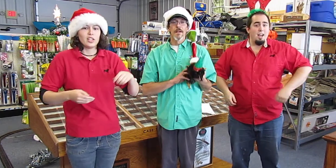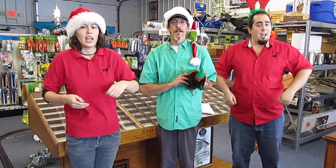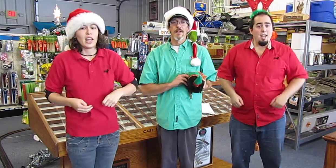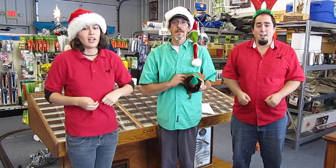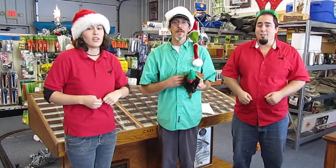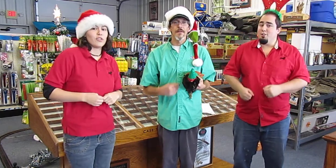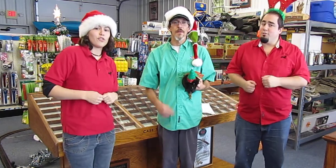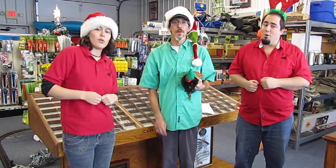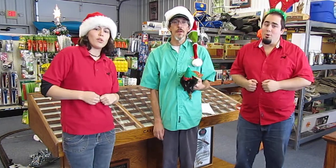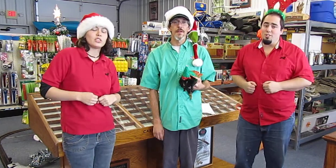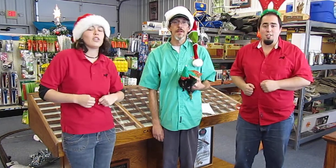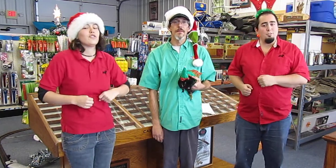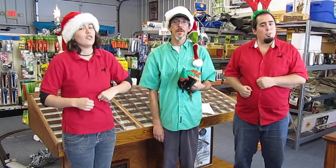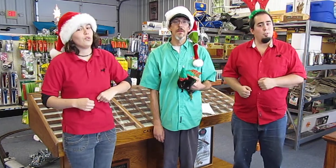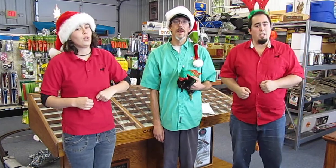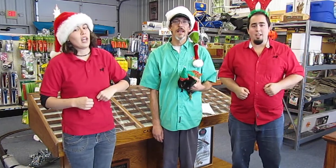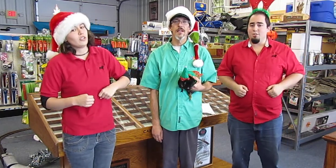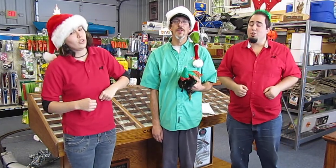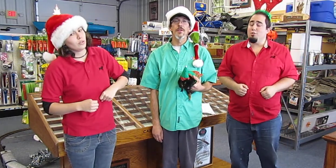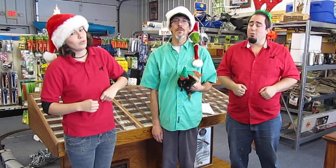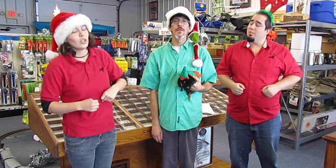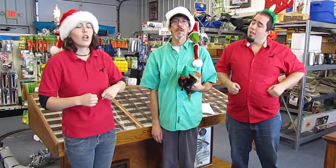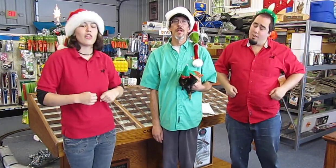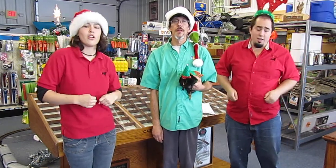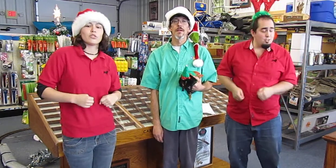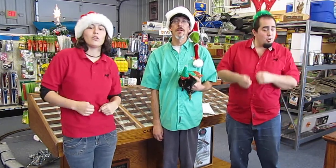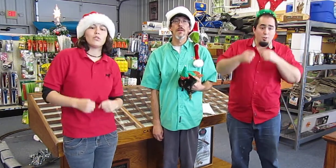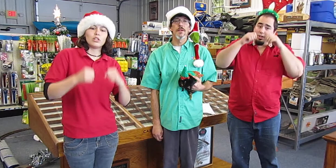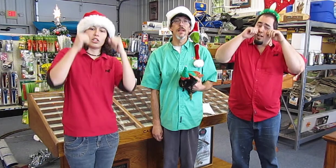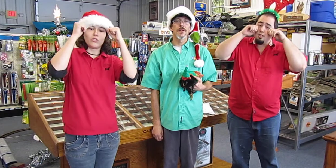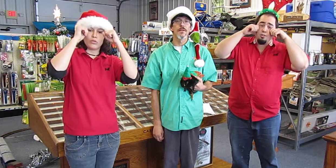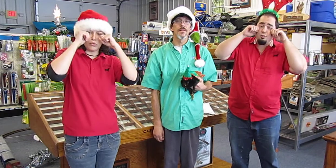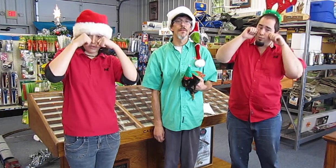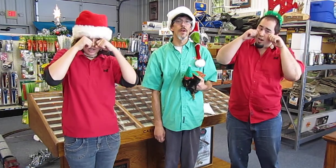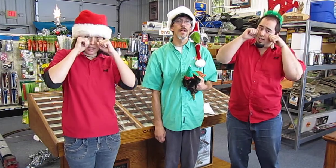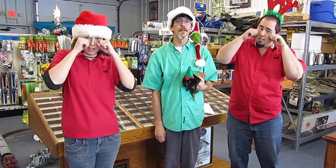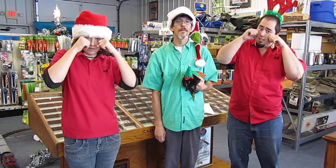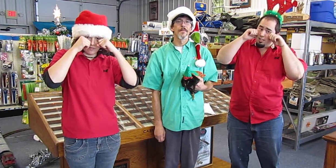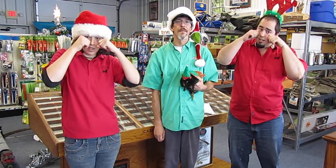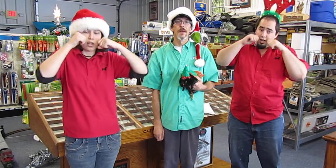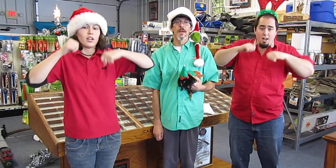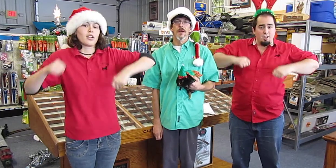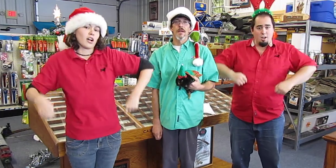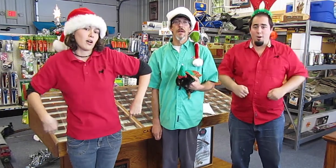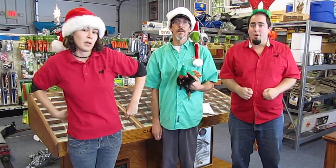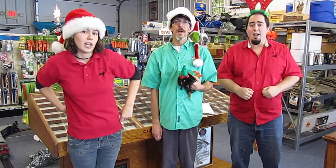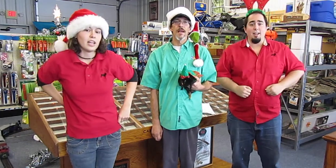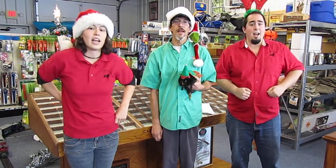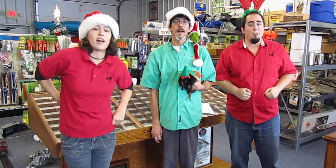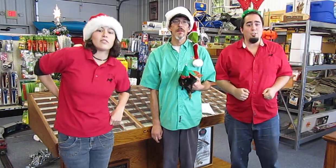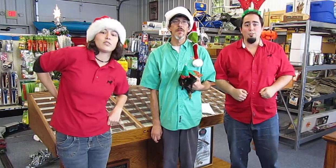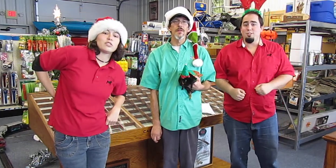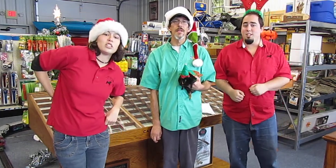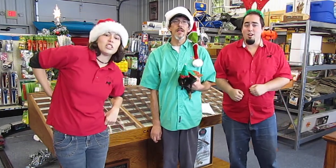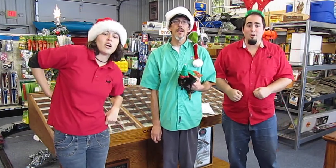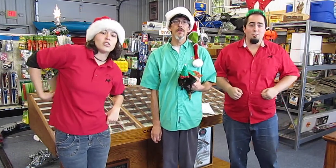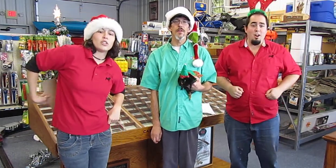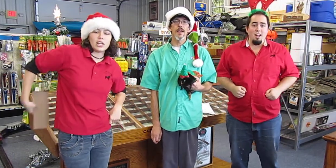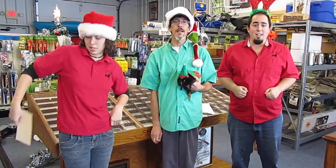And of course if you can't choose, there's no need to fret. Come hang out to see our train